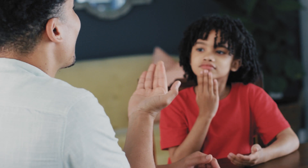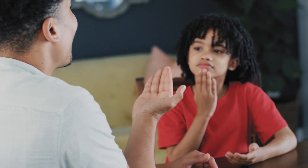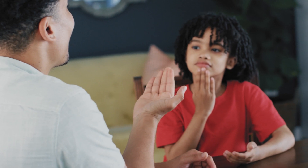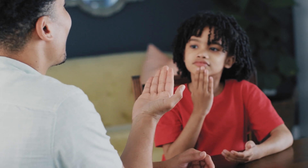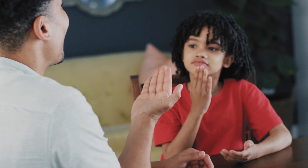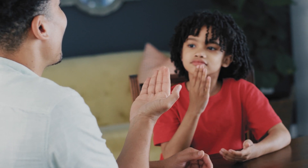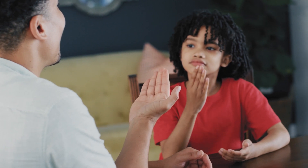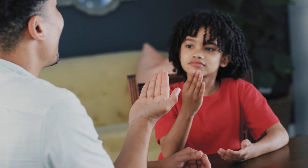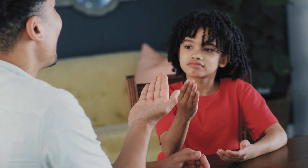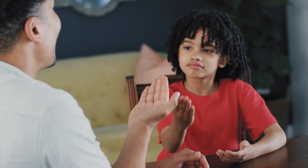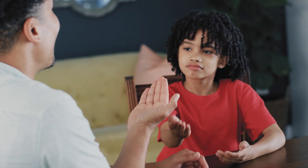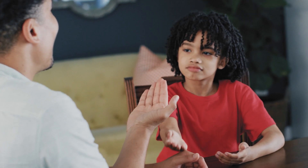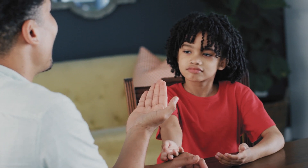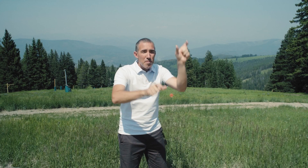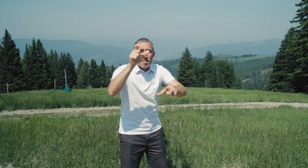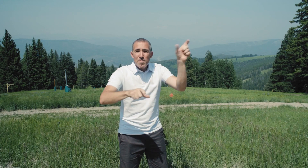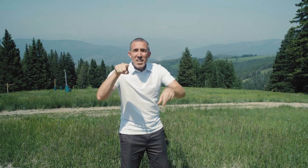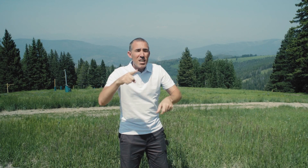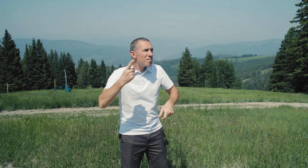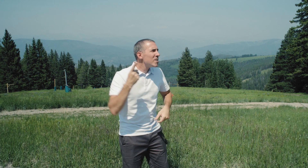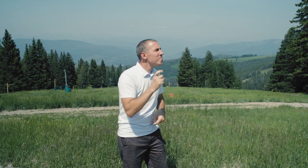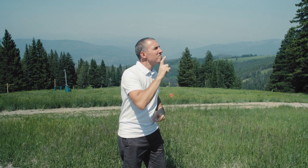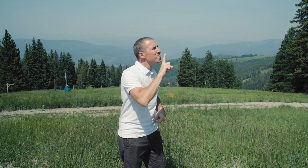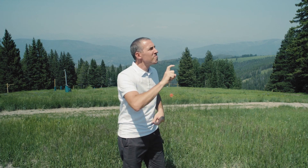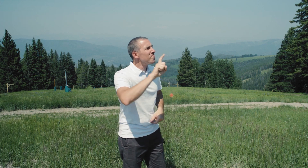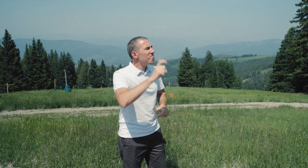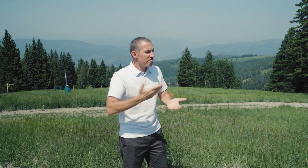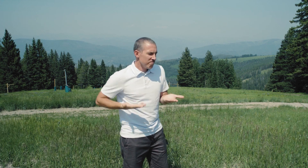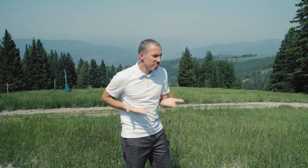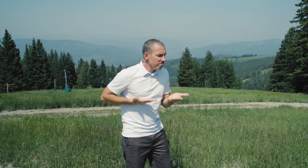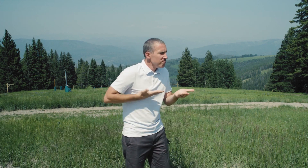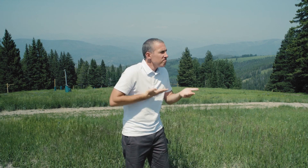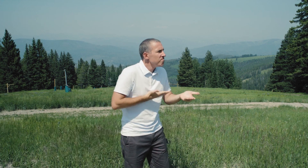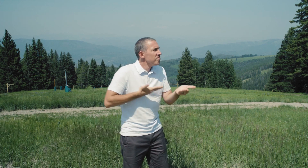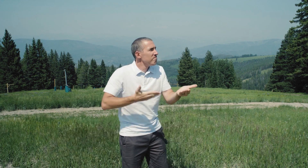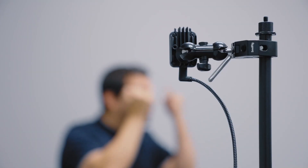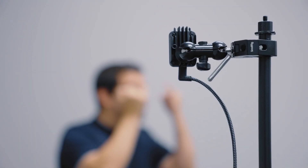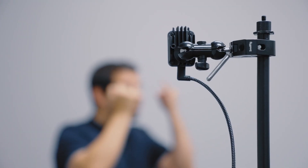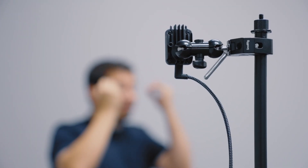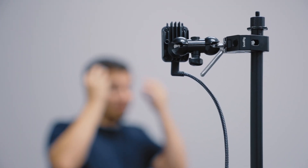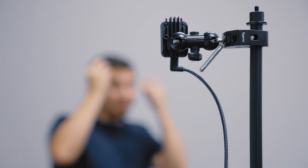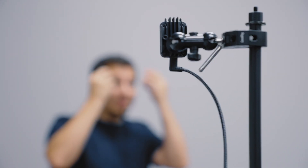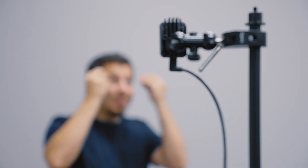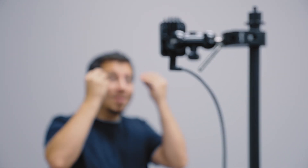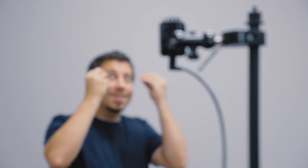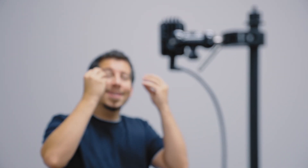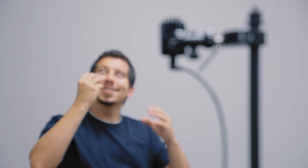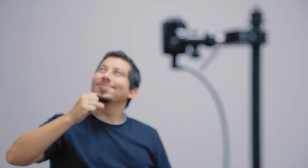A visual language needs a visual Bible. Unlike printed scripture, Sign Language Bible translation relies